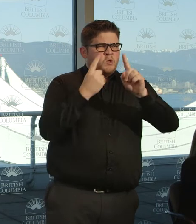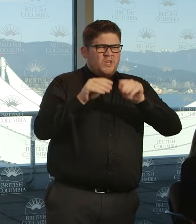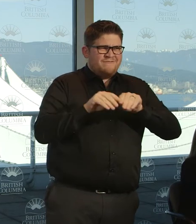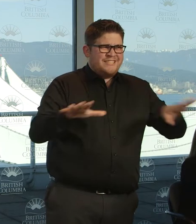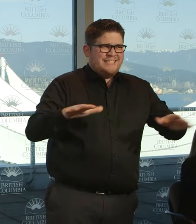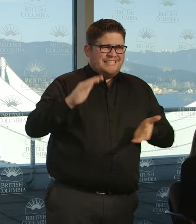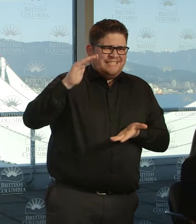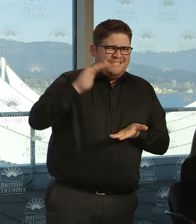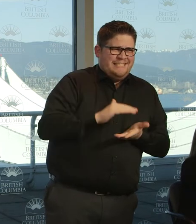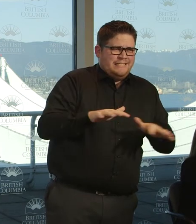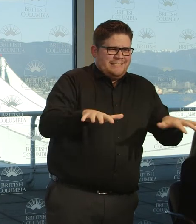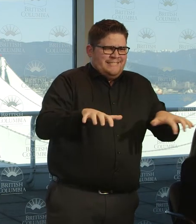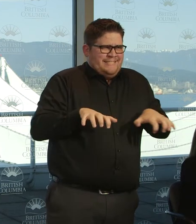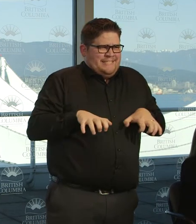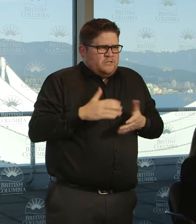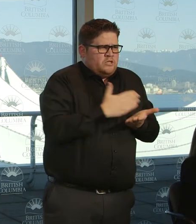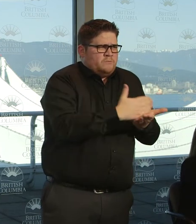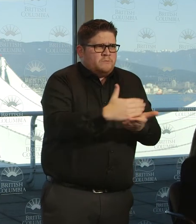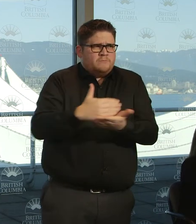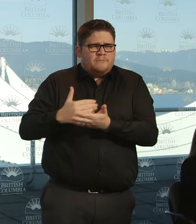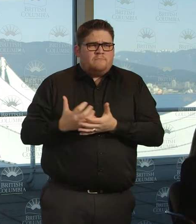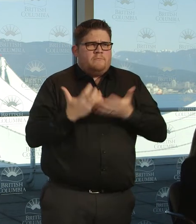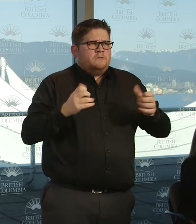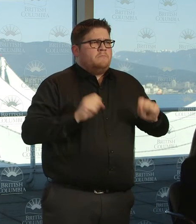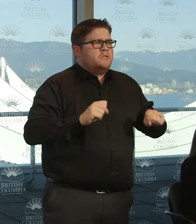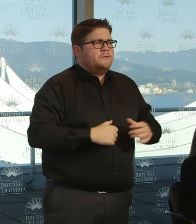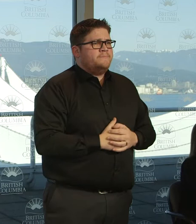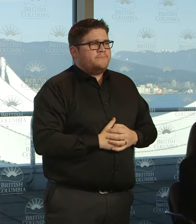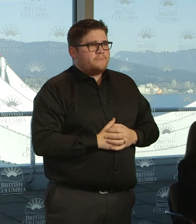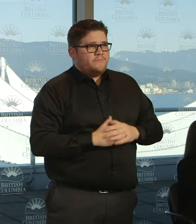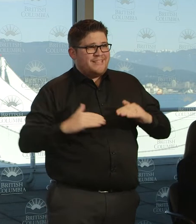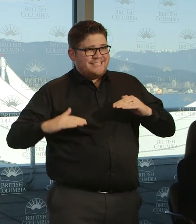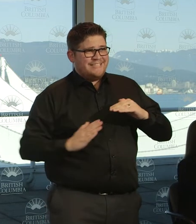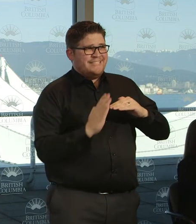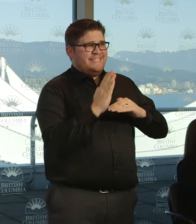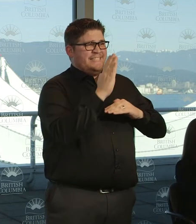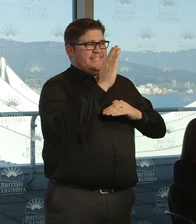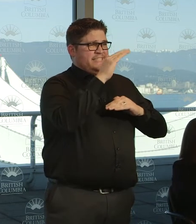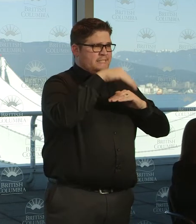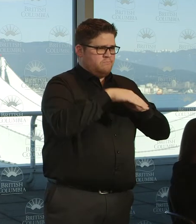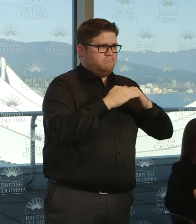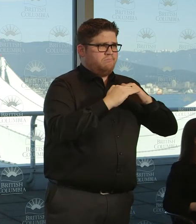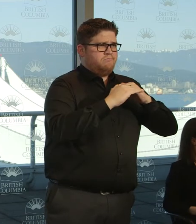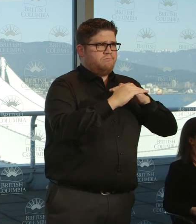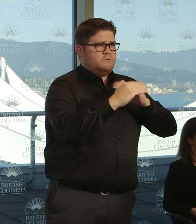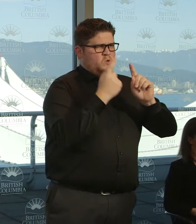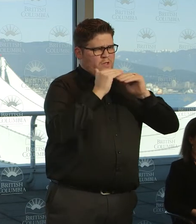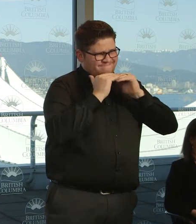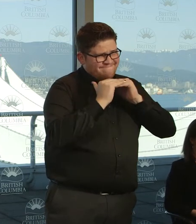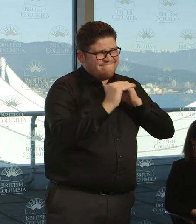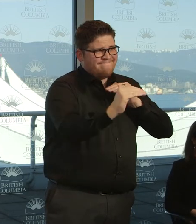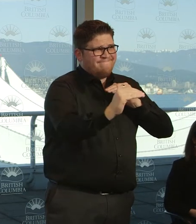virus in our communities and flatten out the curve over the next seven to ten days is the critical time.